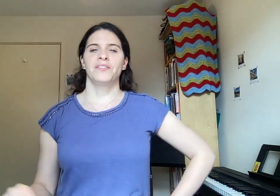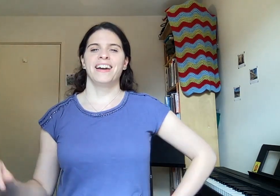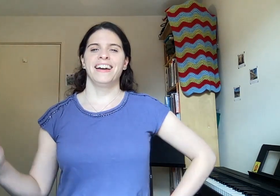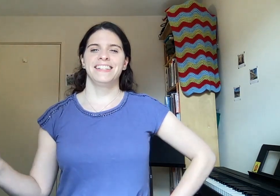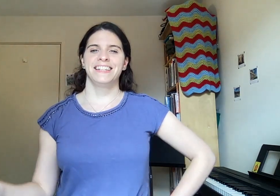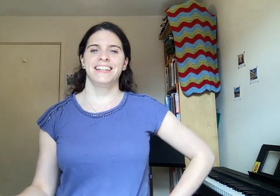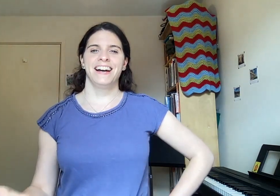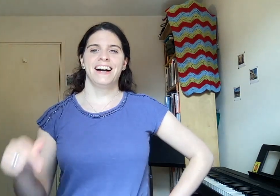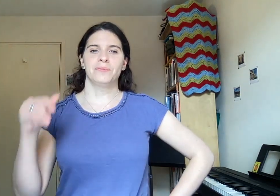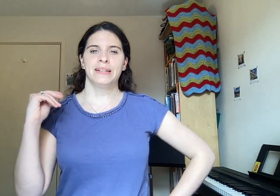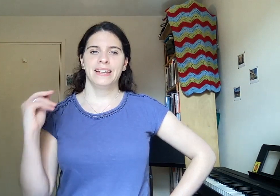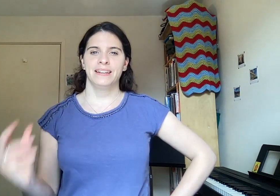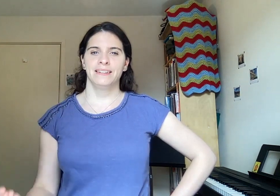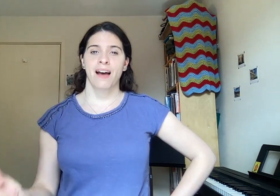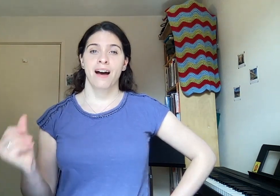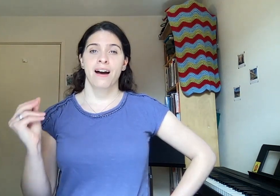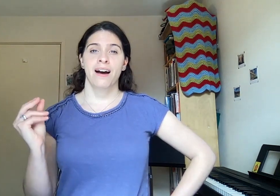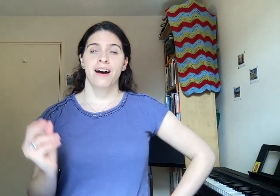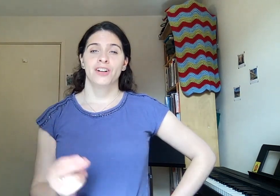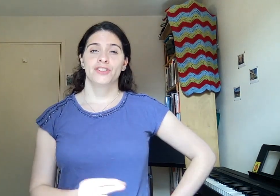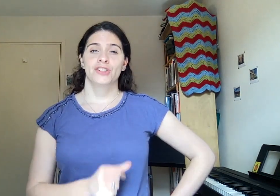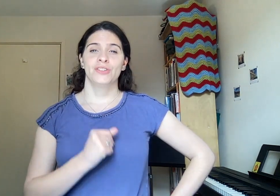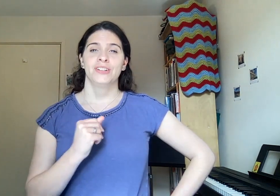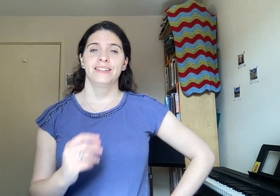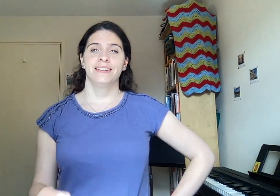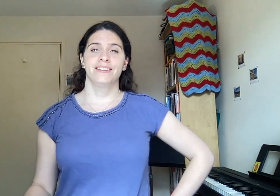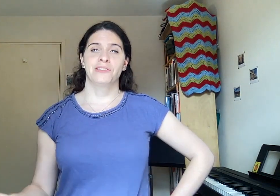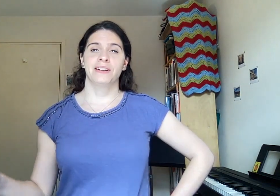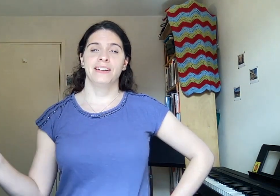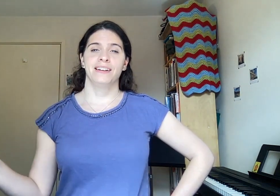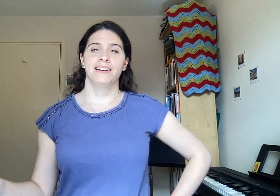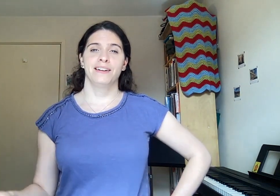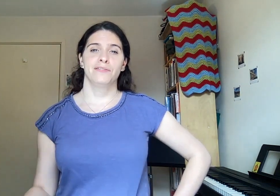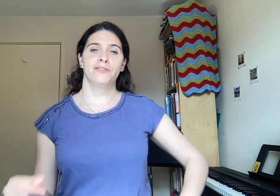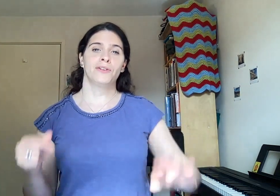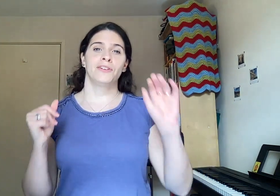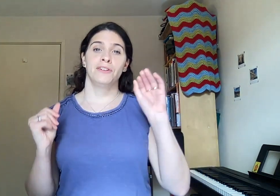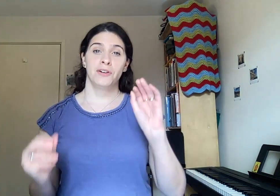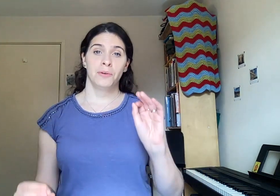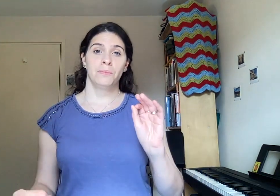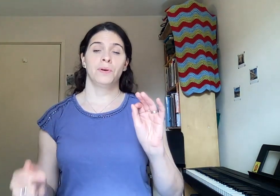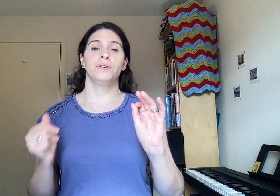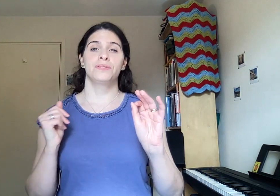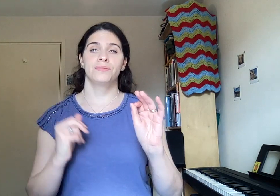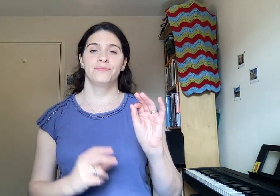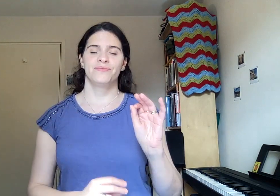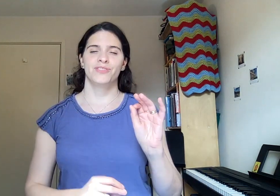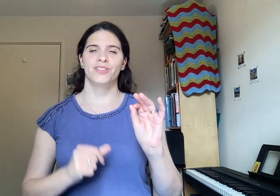Ready and breathe in. 2, 3, 4, pause. 2,